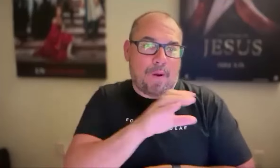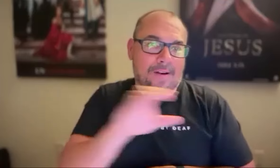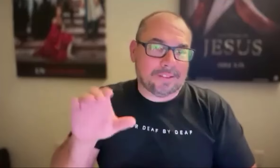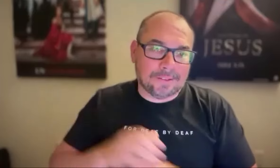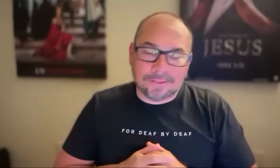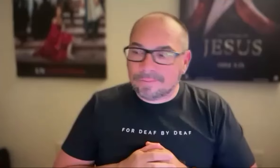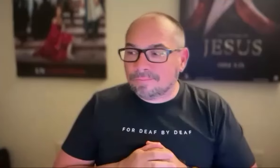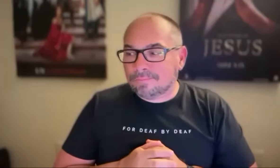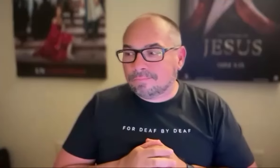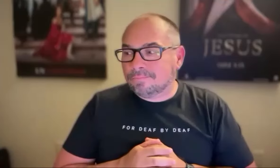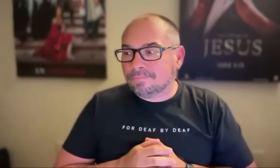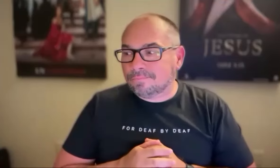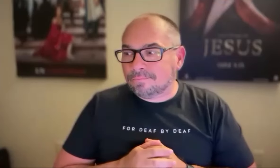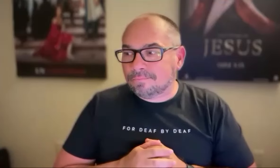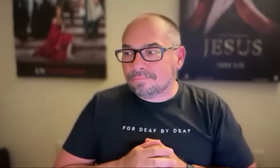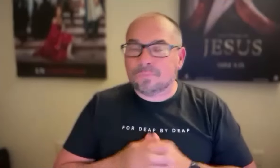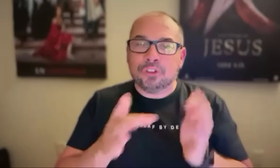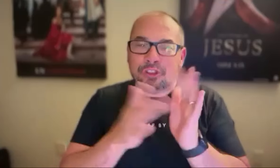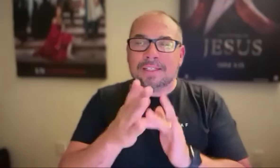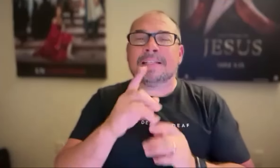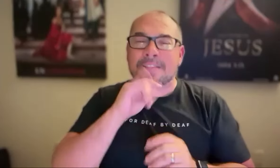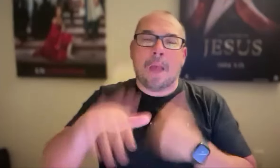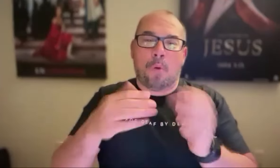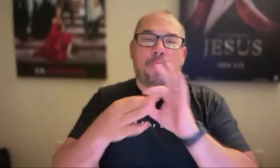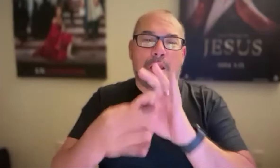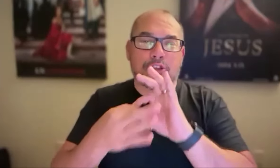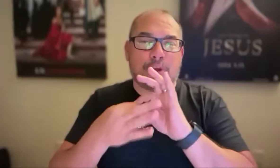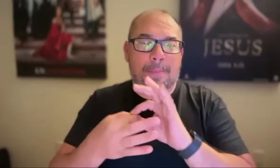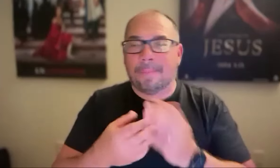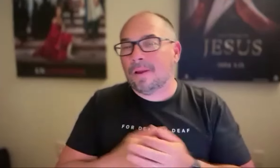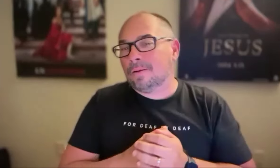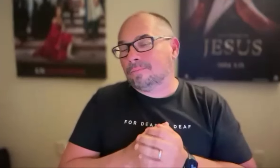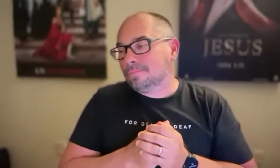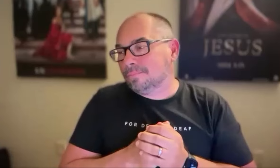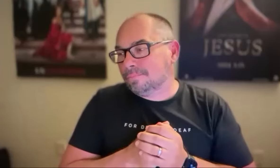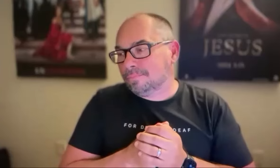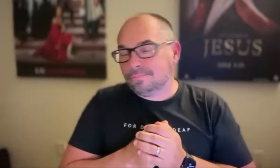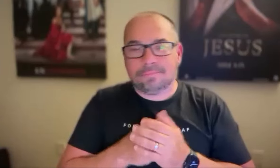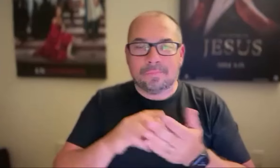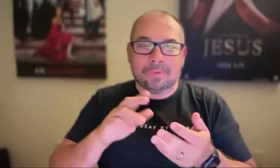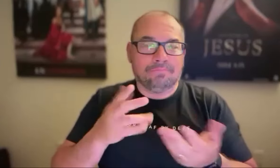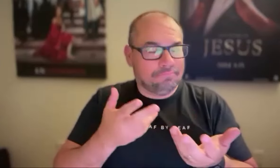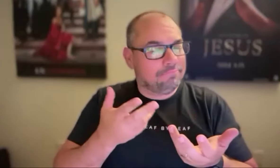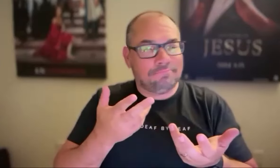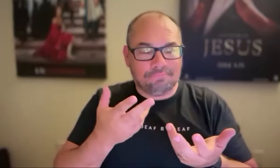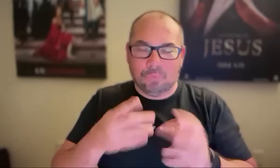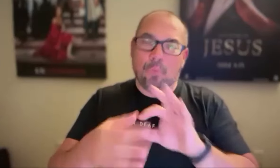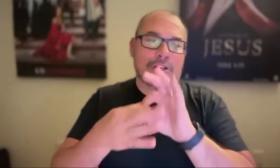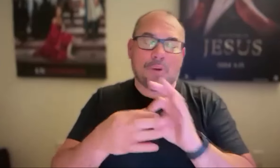his work on the cross to everyone. Jesus desires to have relationship. And so I think that's the